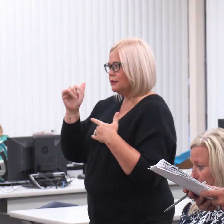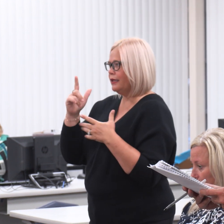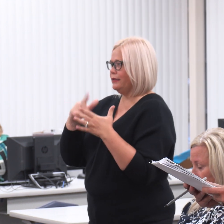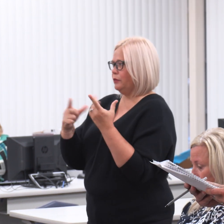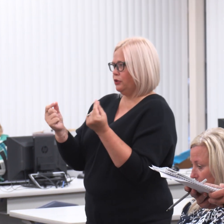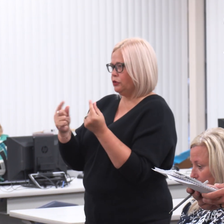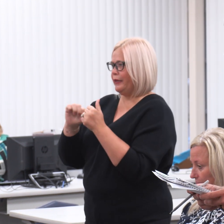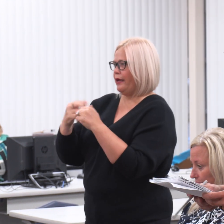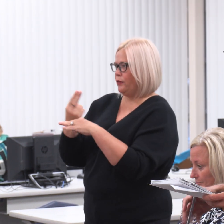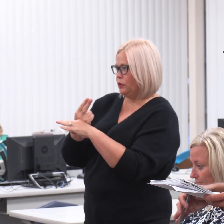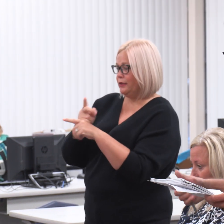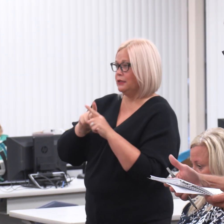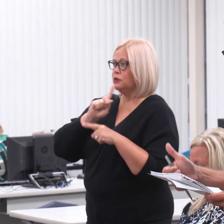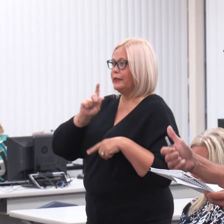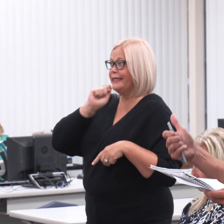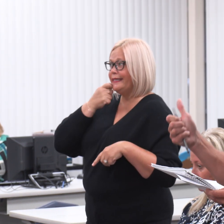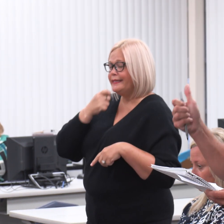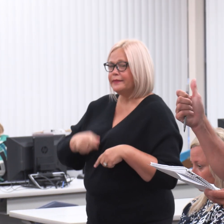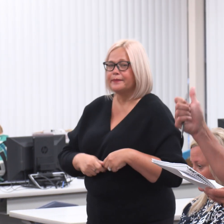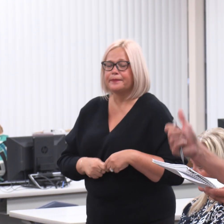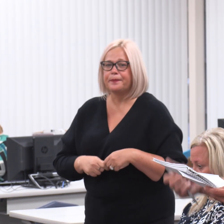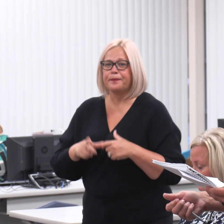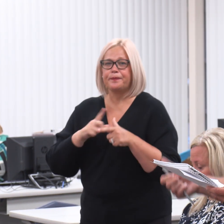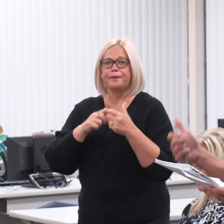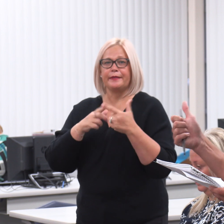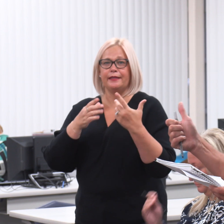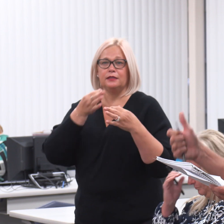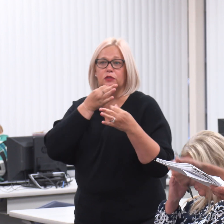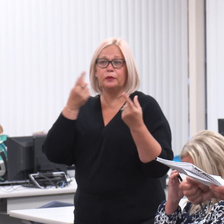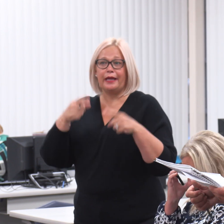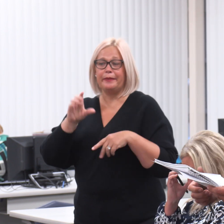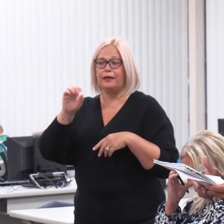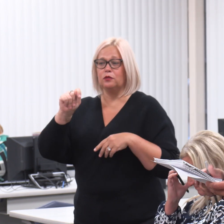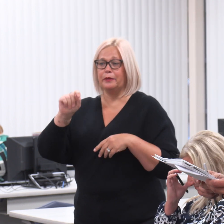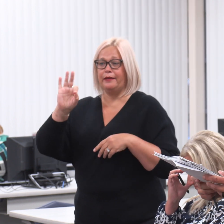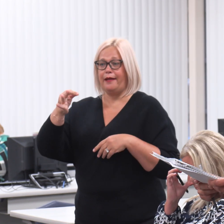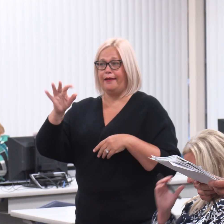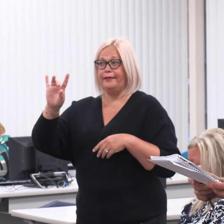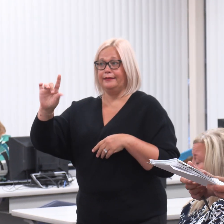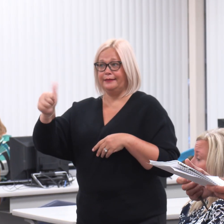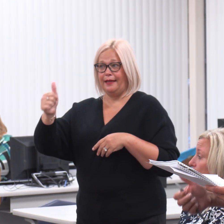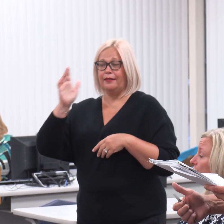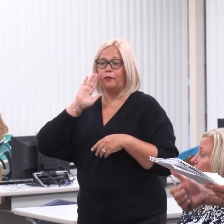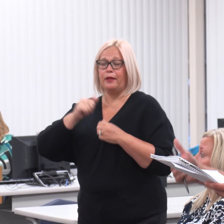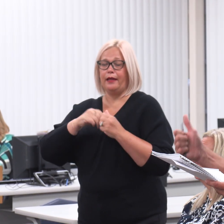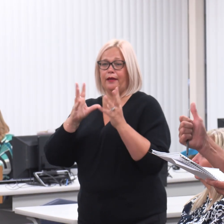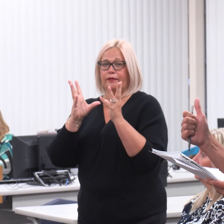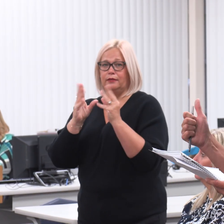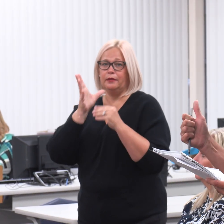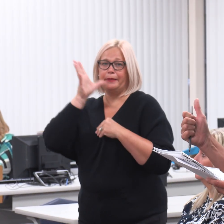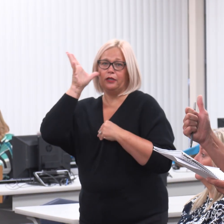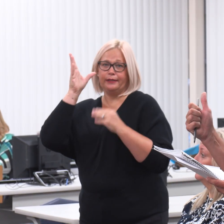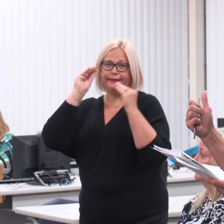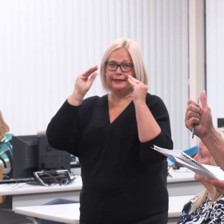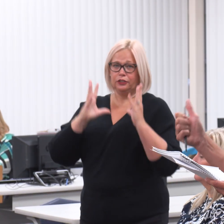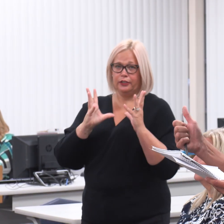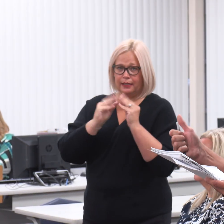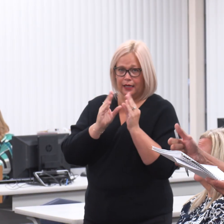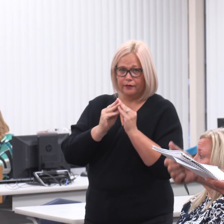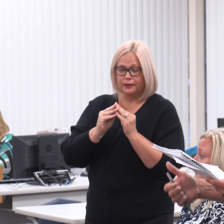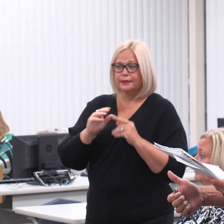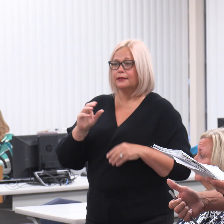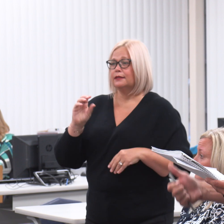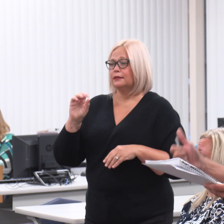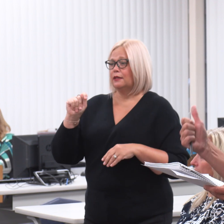It is pretty neat. And then just coming up October 9th and 10th, we have conferences coming up here. October